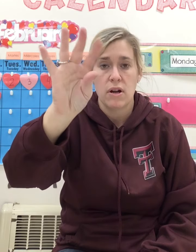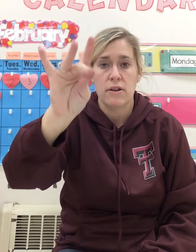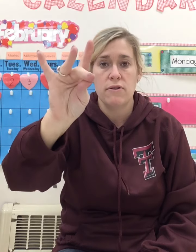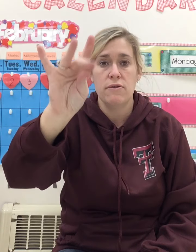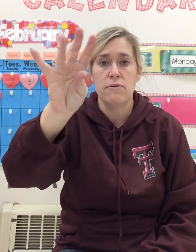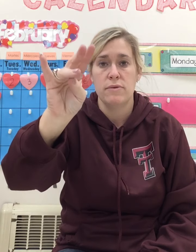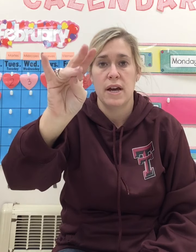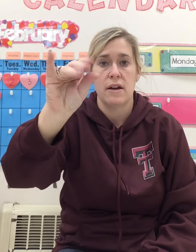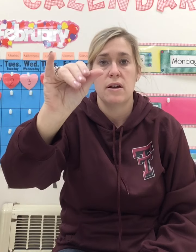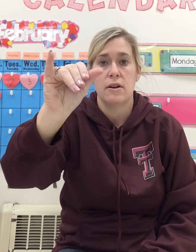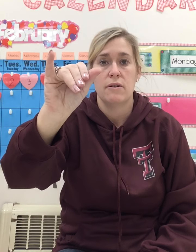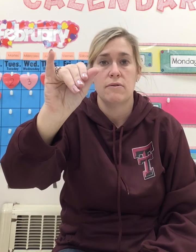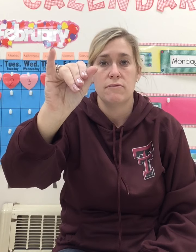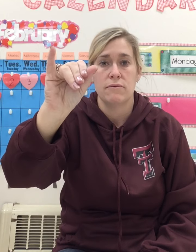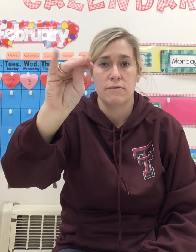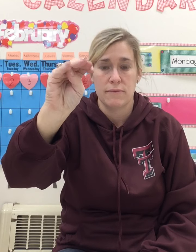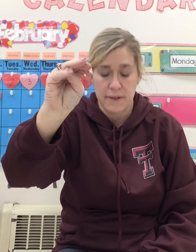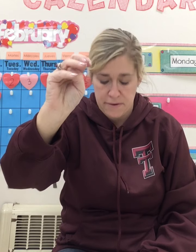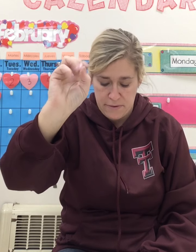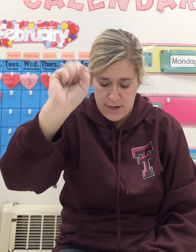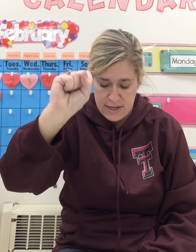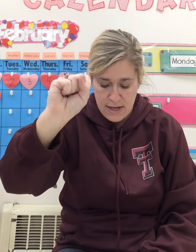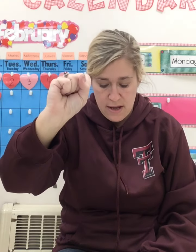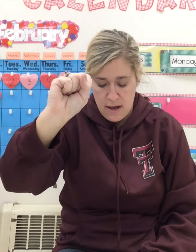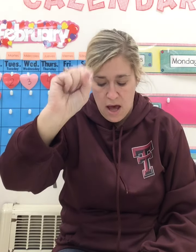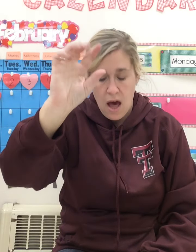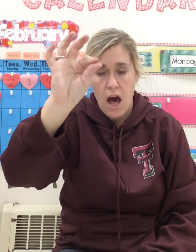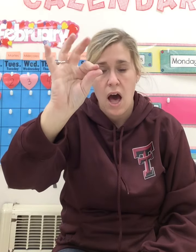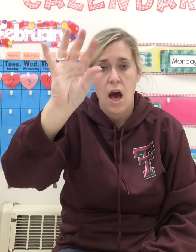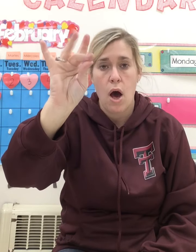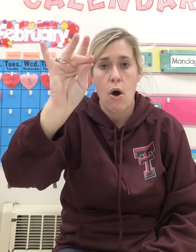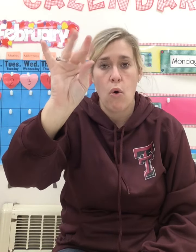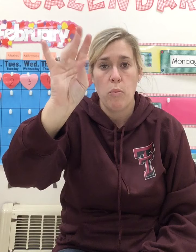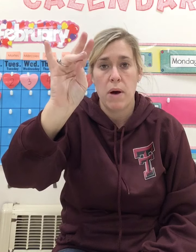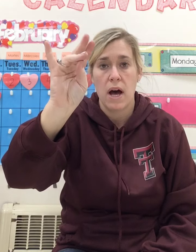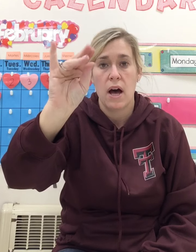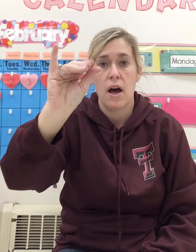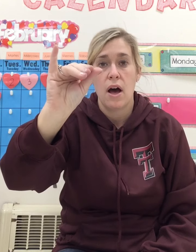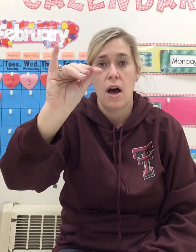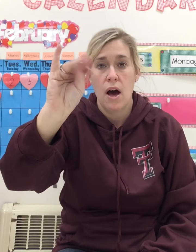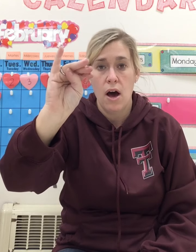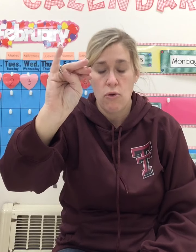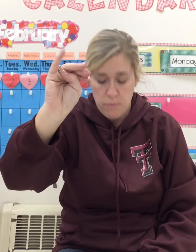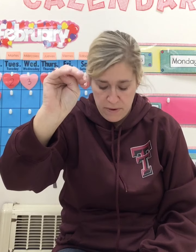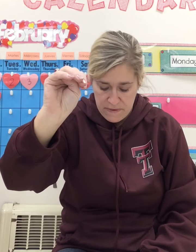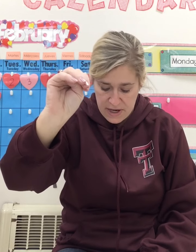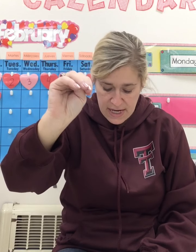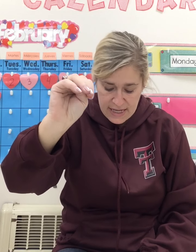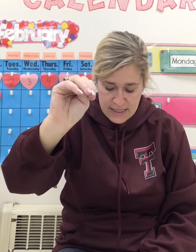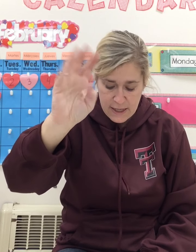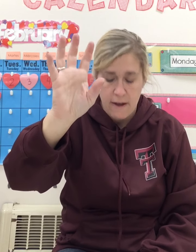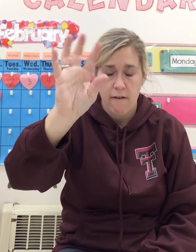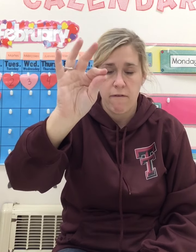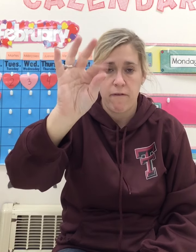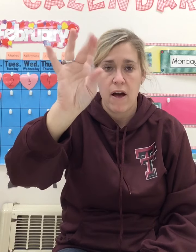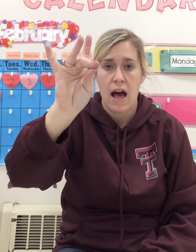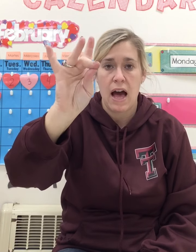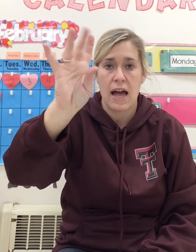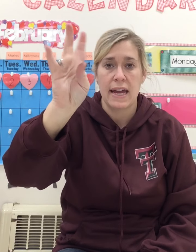-U-D. Rude. H-O-P. Hope. Very nice. I